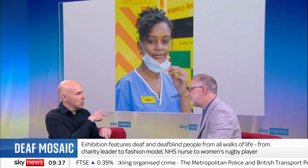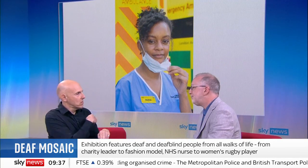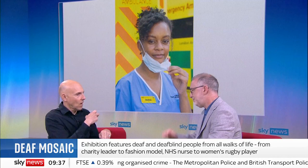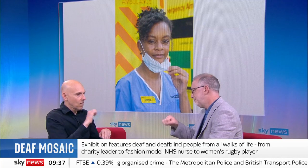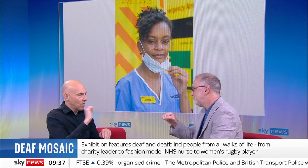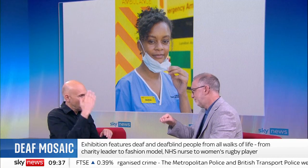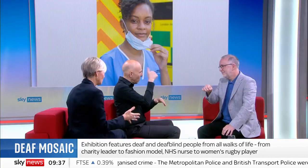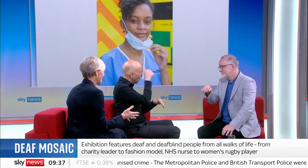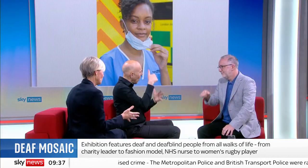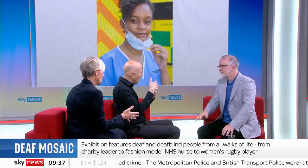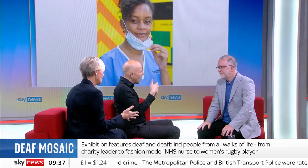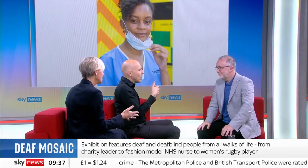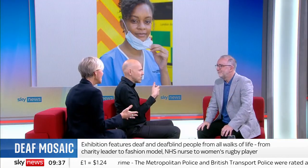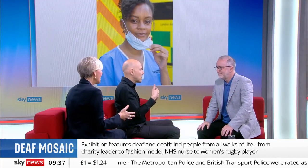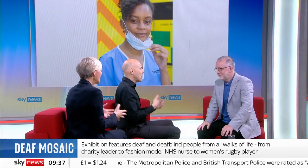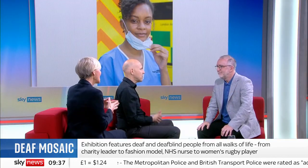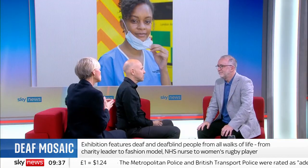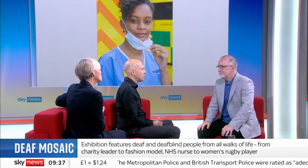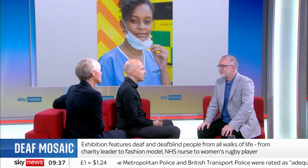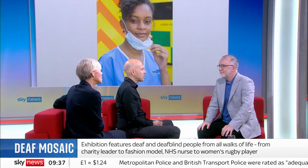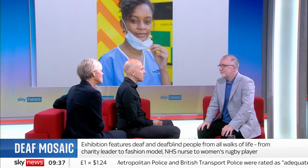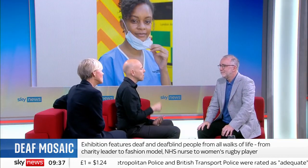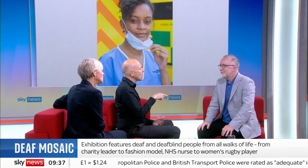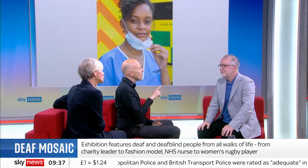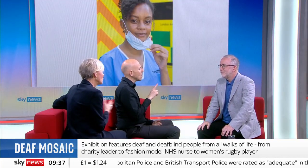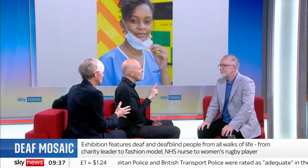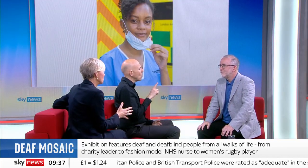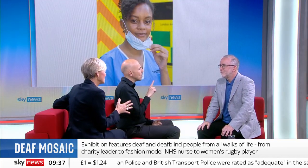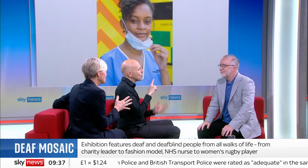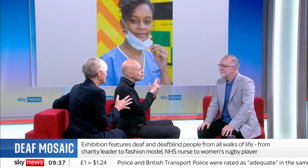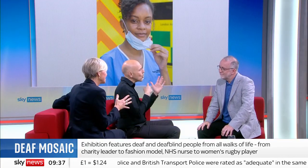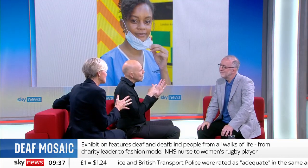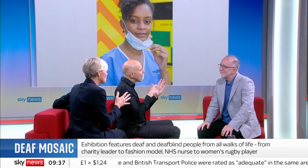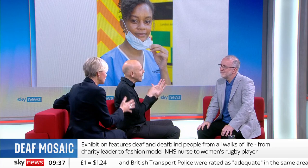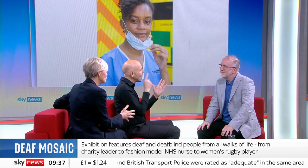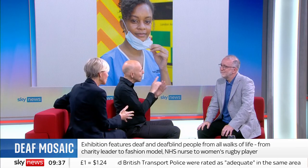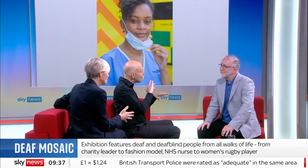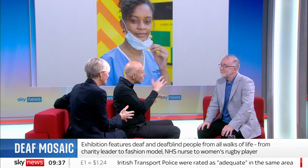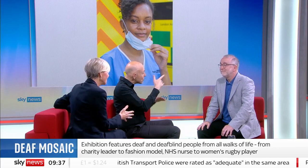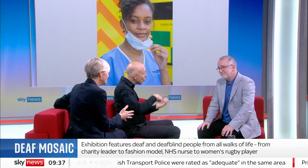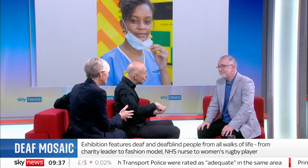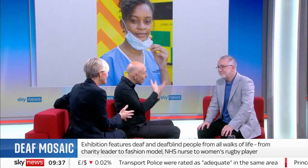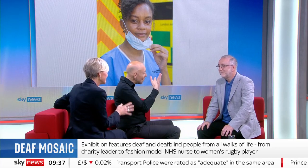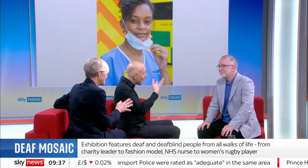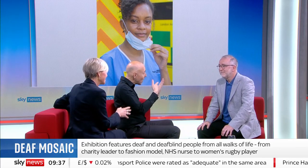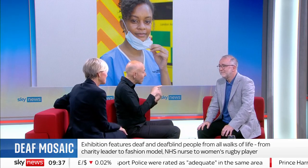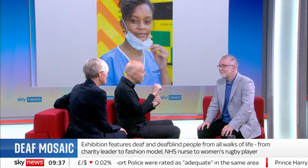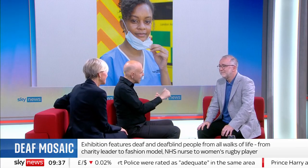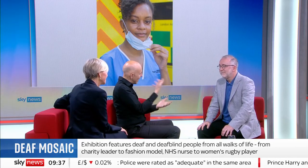as well in how to help her. Absolutely. And what about Jodie? She is a professional rugby player. So tell us a bit about her.